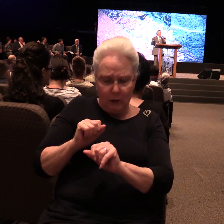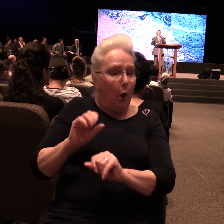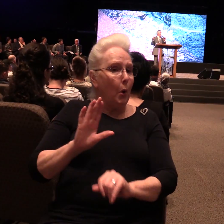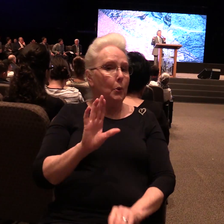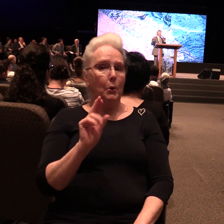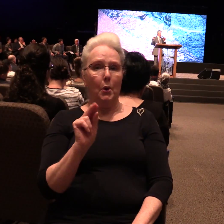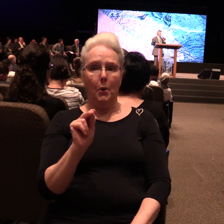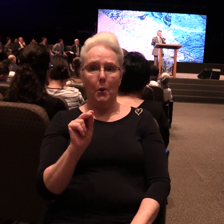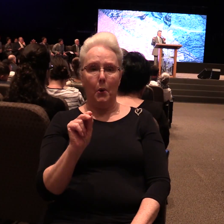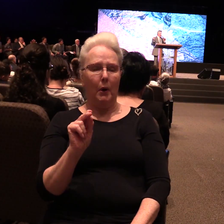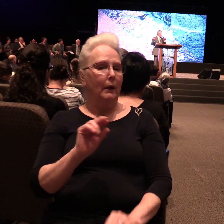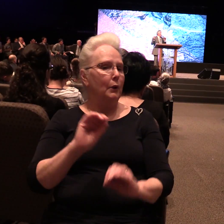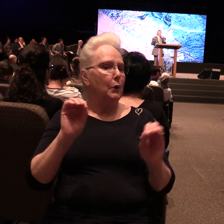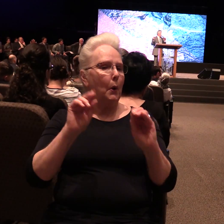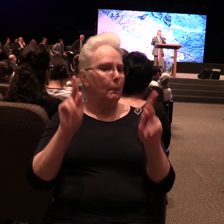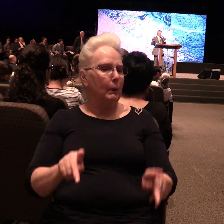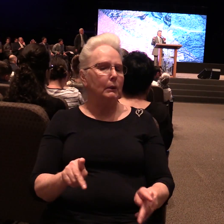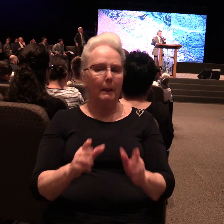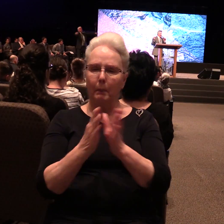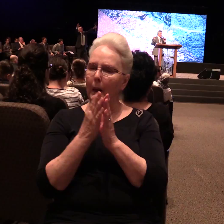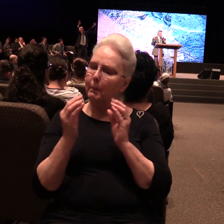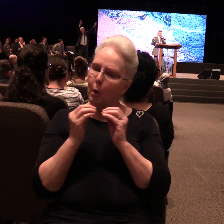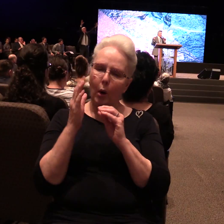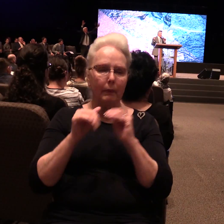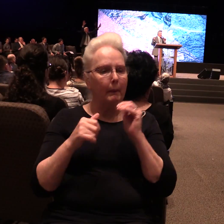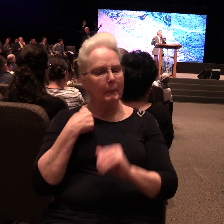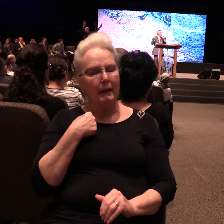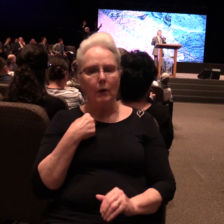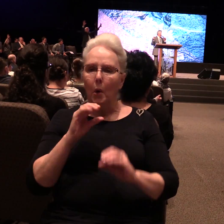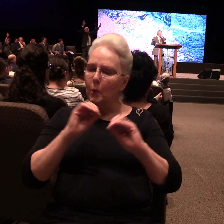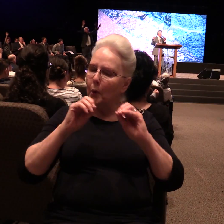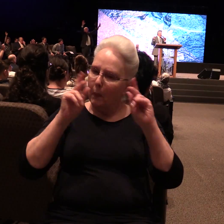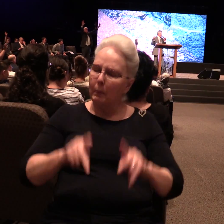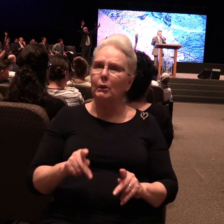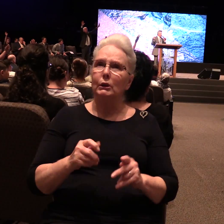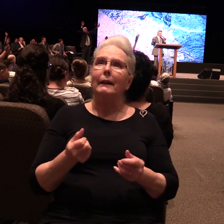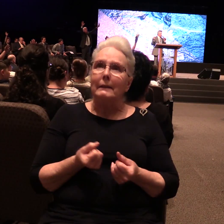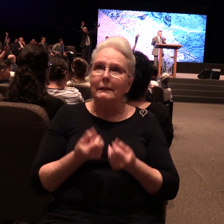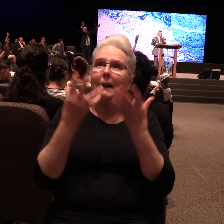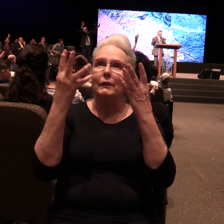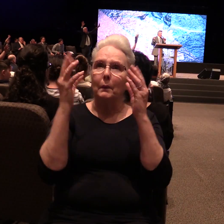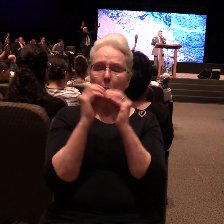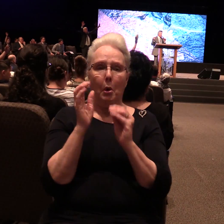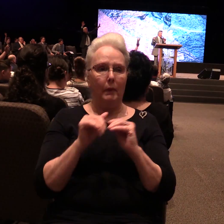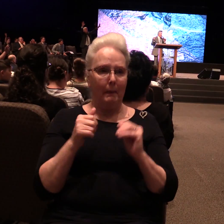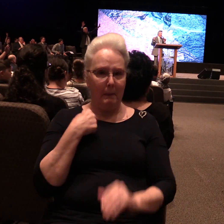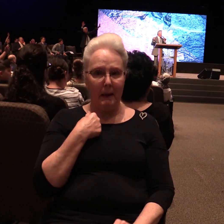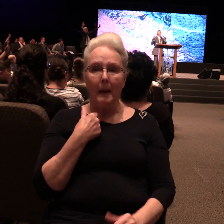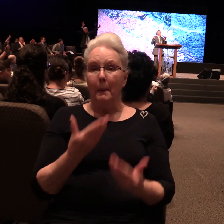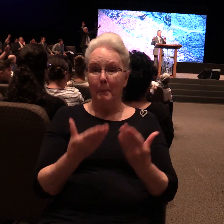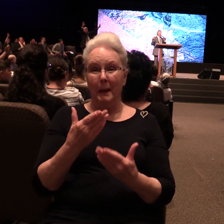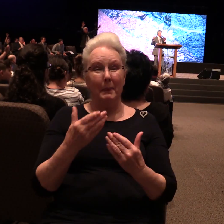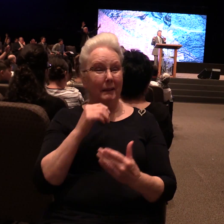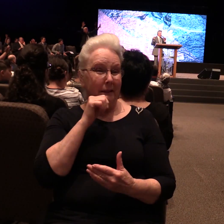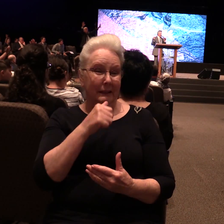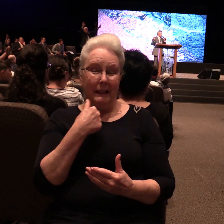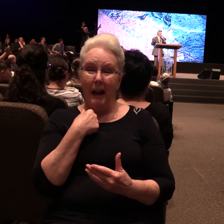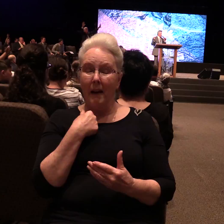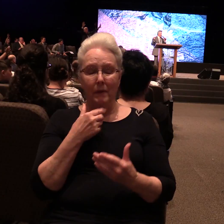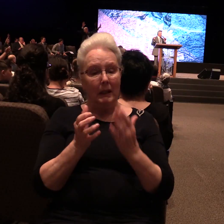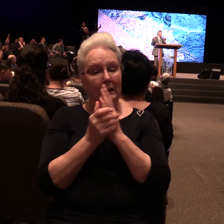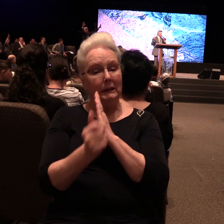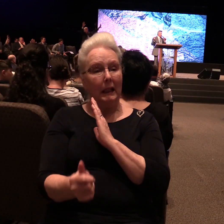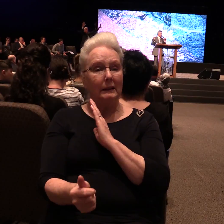ago. Nobody can help pray me. No one can help sacrifice me. No, I may not have the gifts or the talents of some. But I can